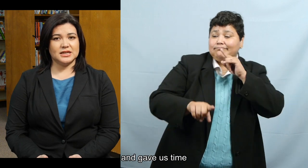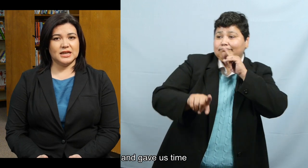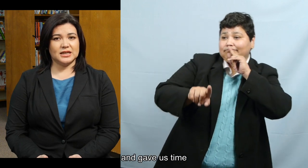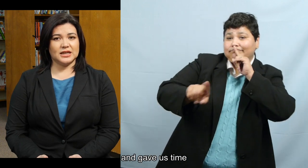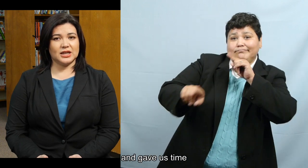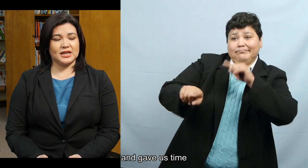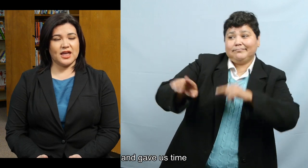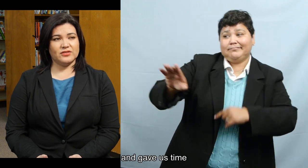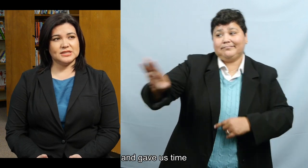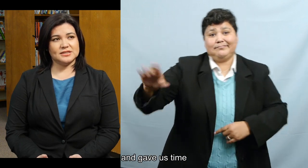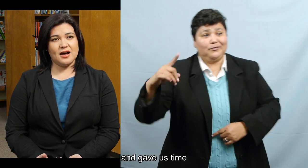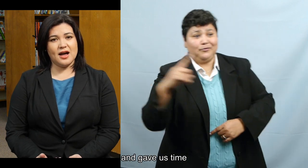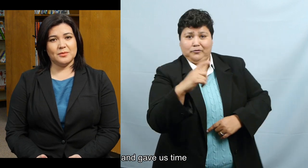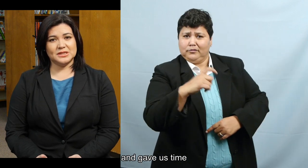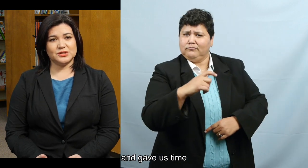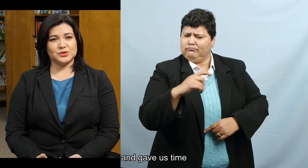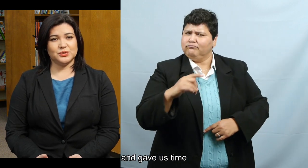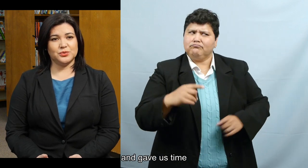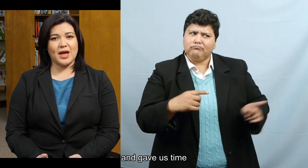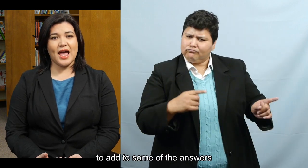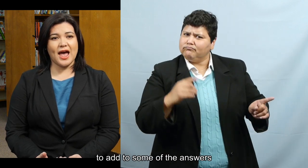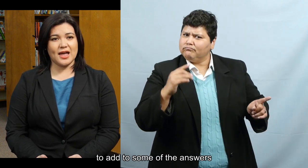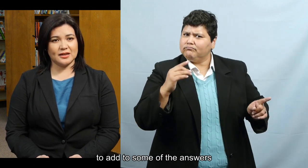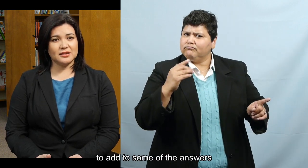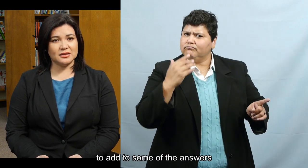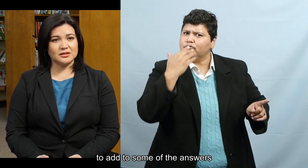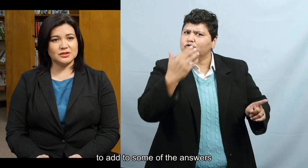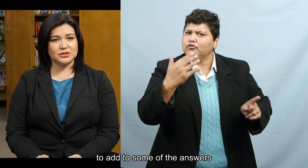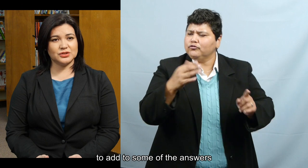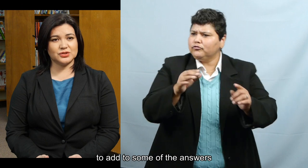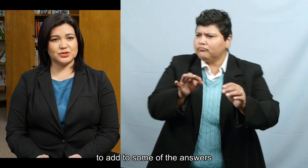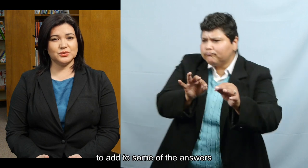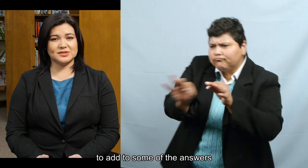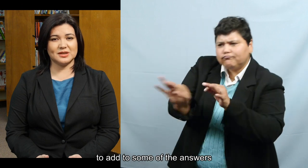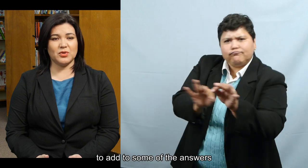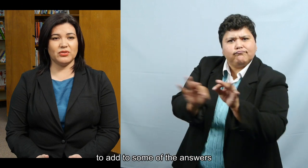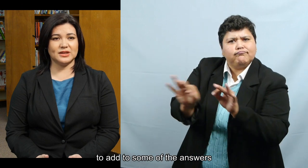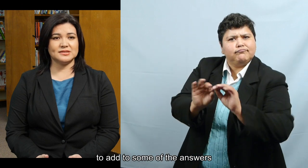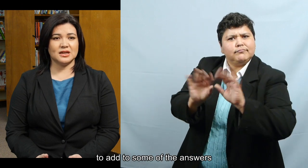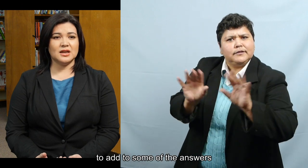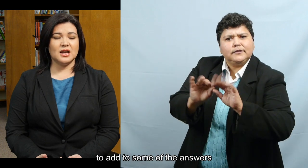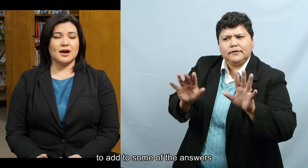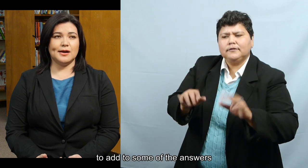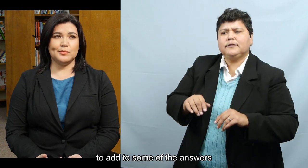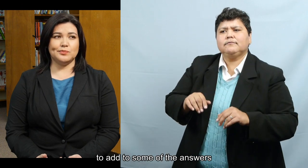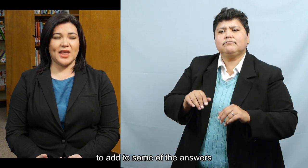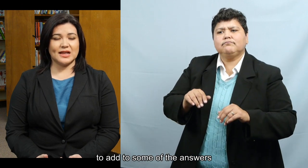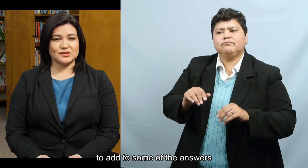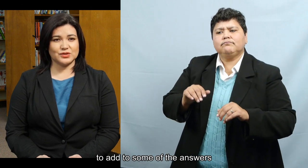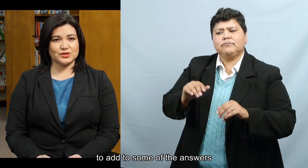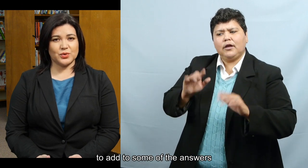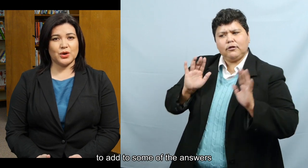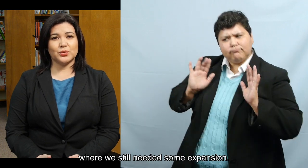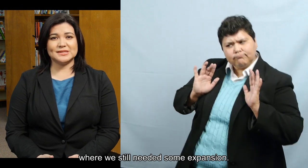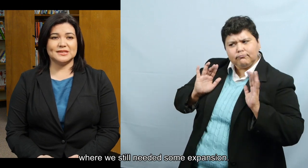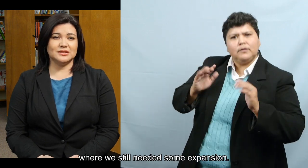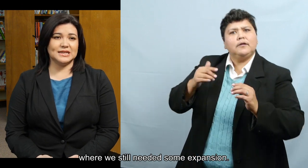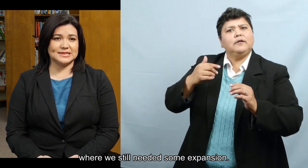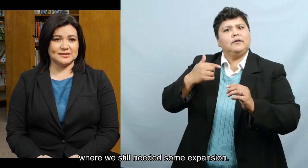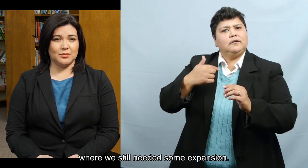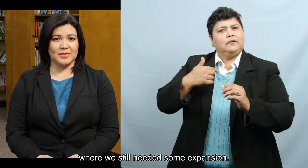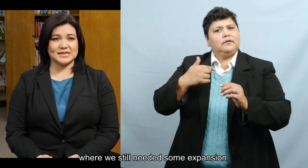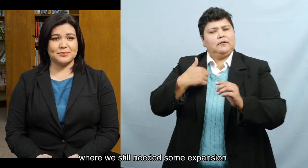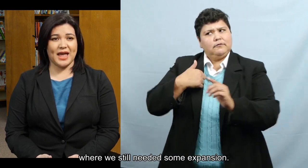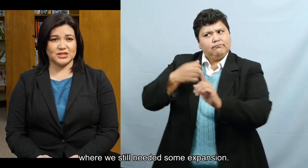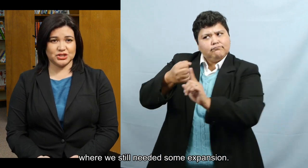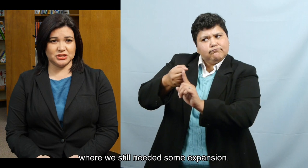gave us time to add to some of the answers where we still